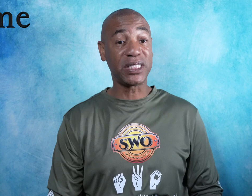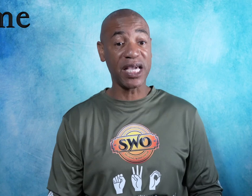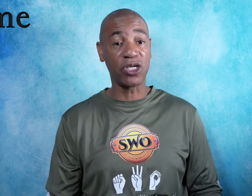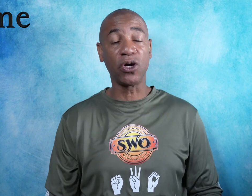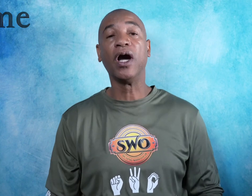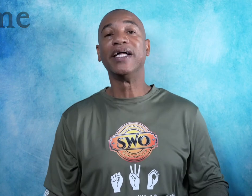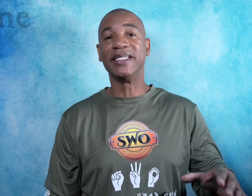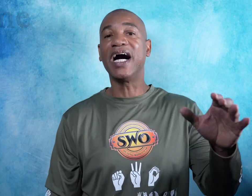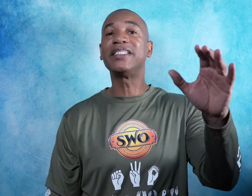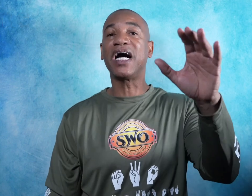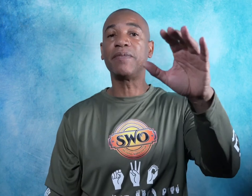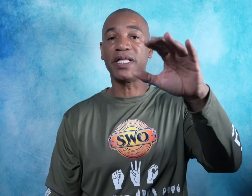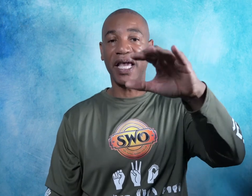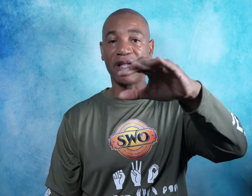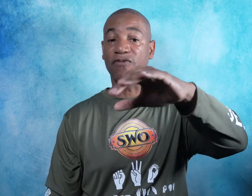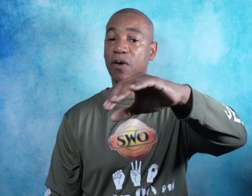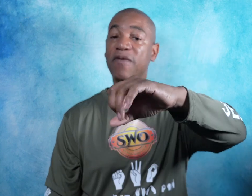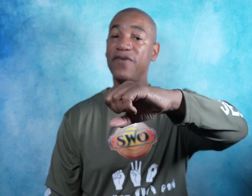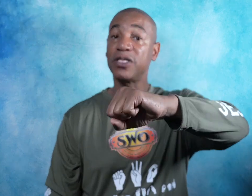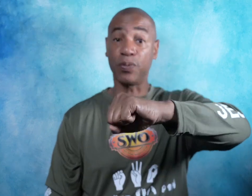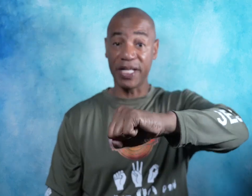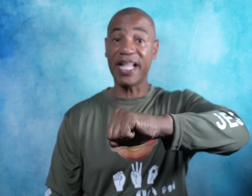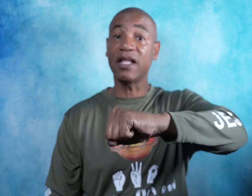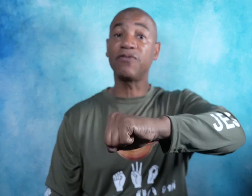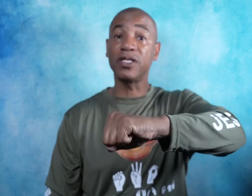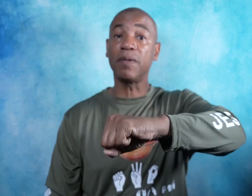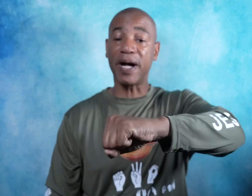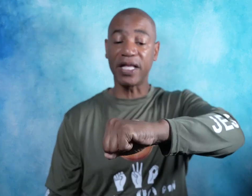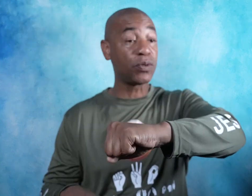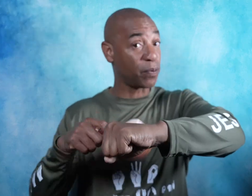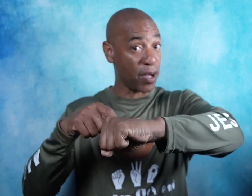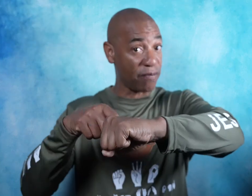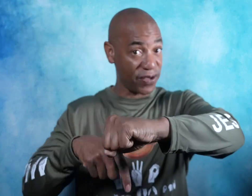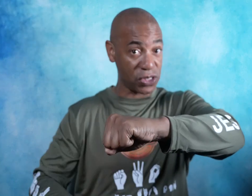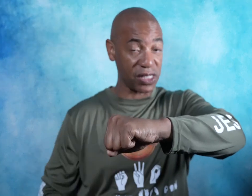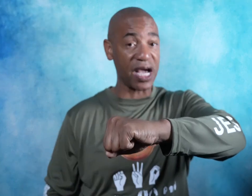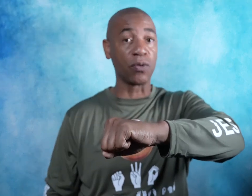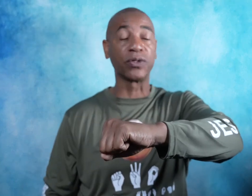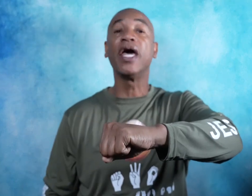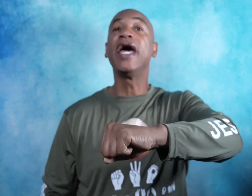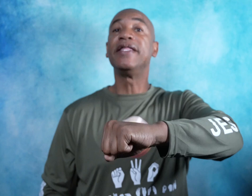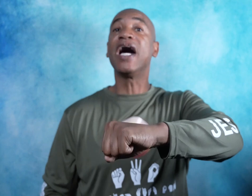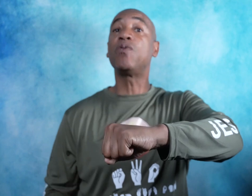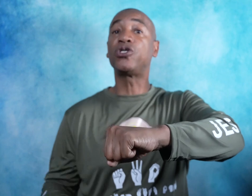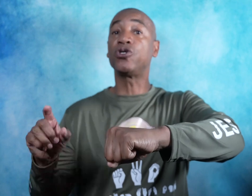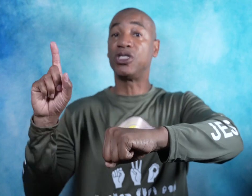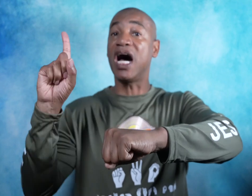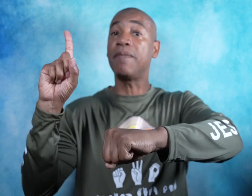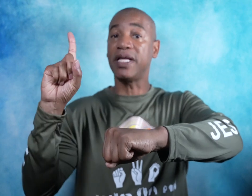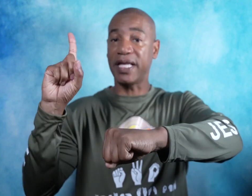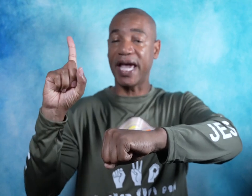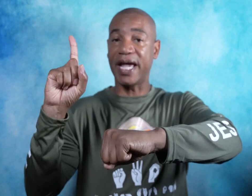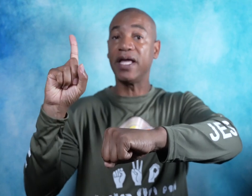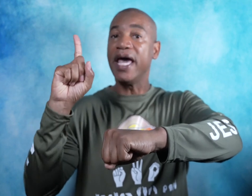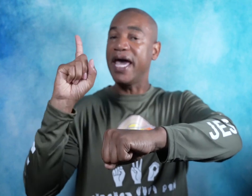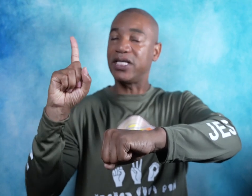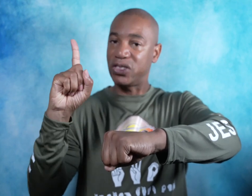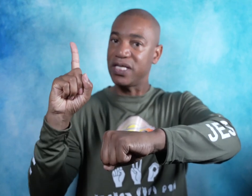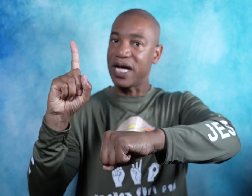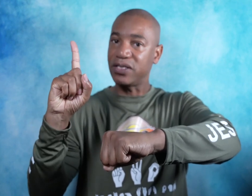take your non-dominant hand, form a fist, bring that out in front of the body, with the palm facing downward. Now, with your dominant hand, extend out